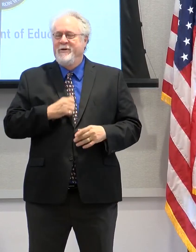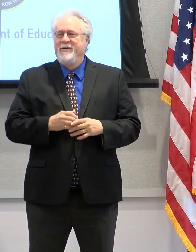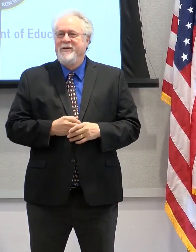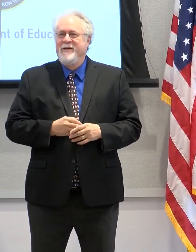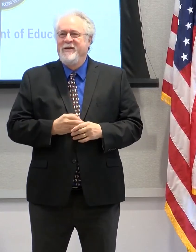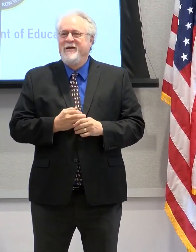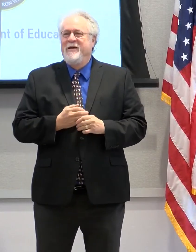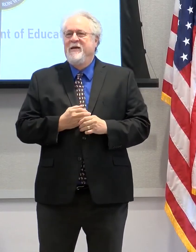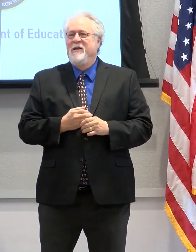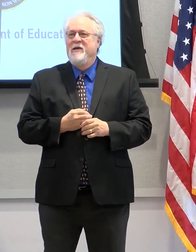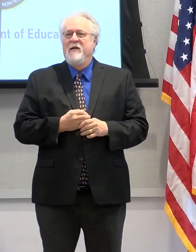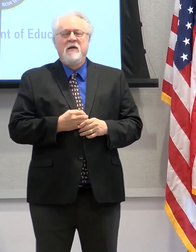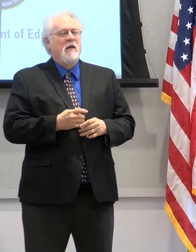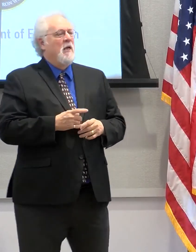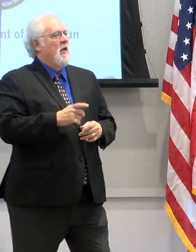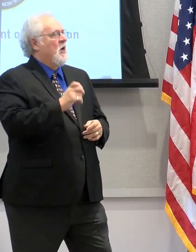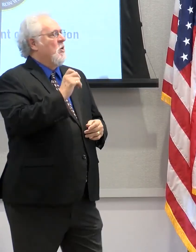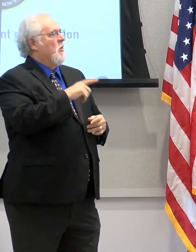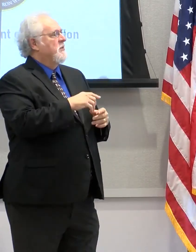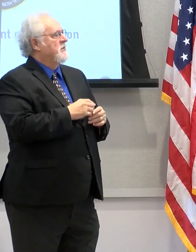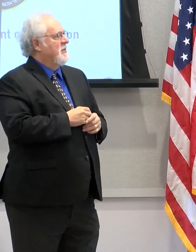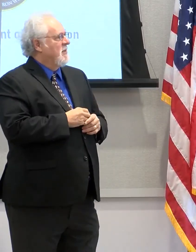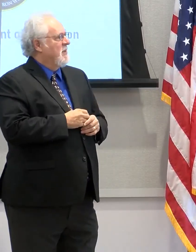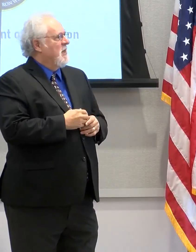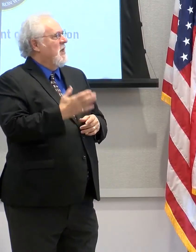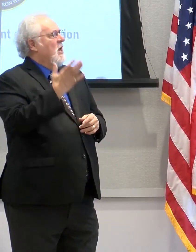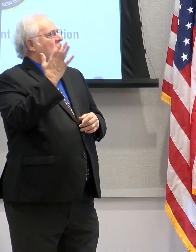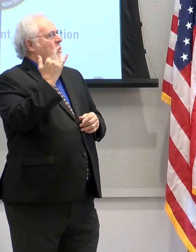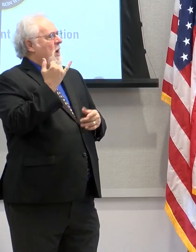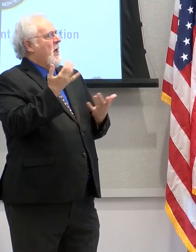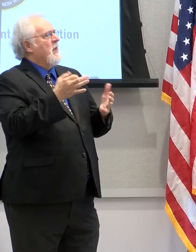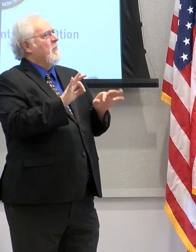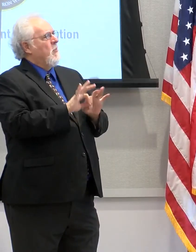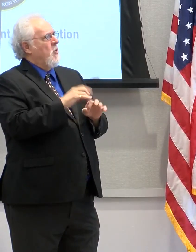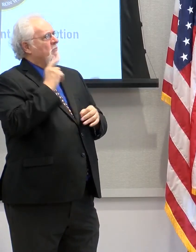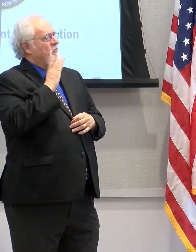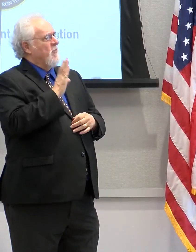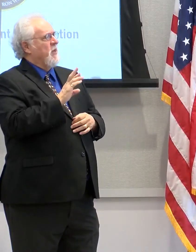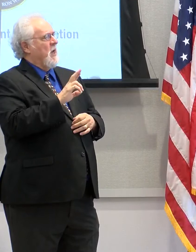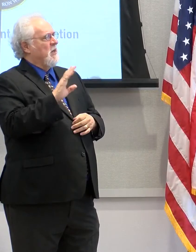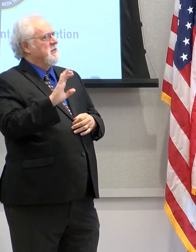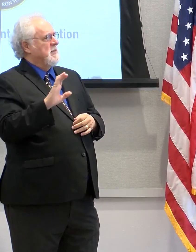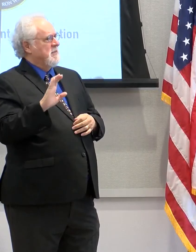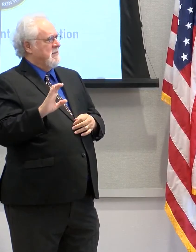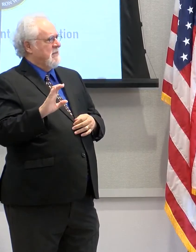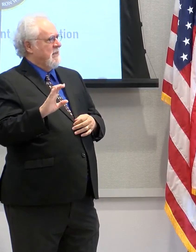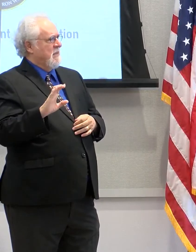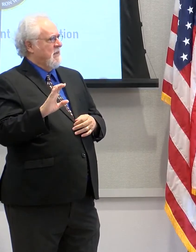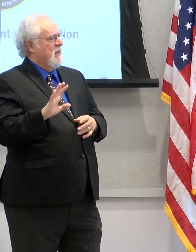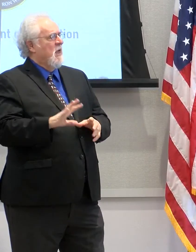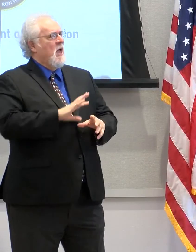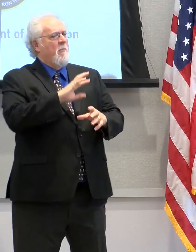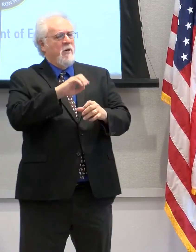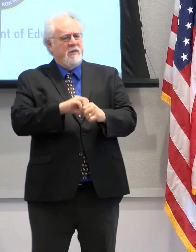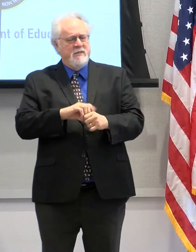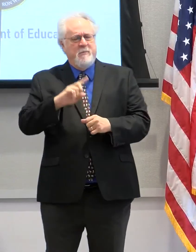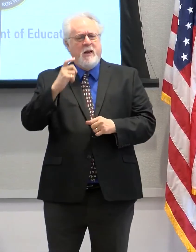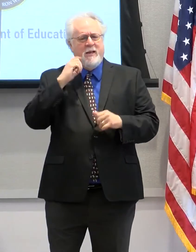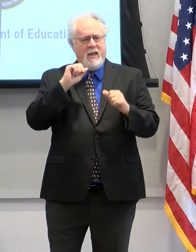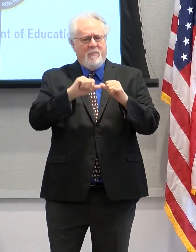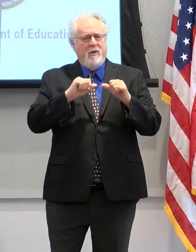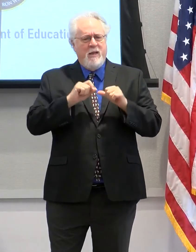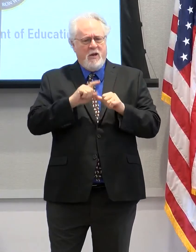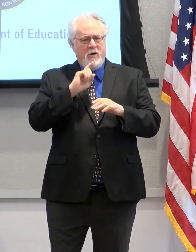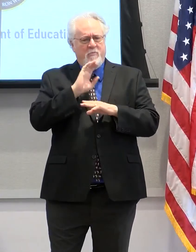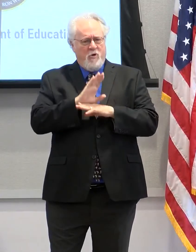Yes, sir. So the question is, why was it so important for BRCC to participate in the Capital Area